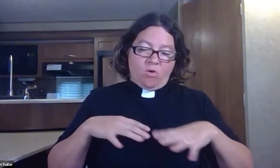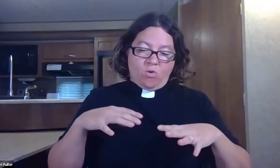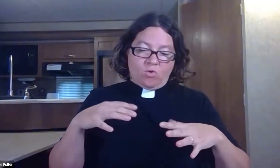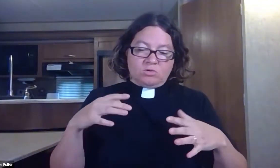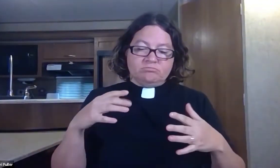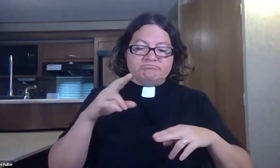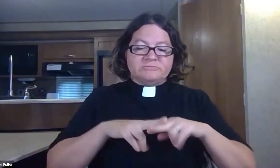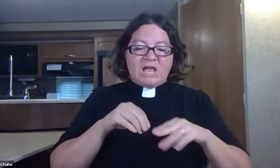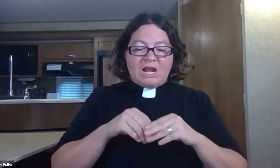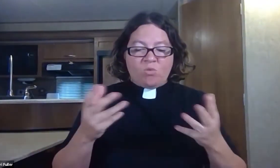sat in ashes.